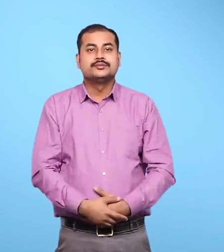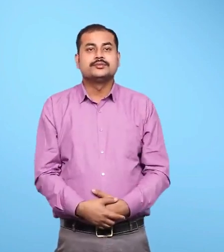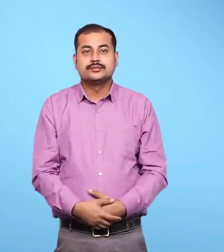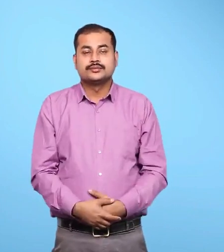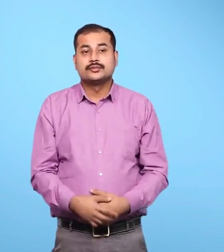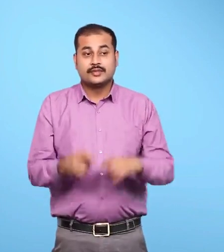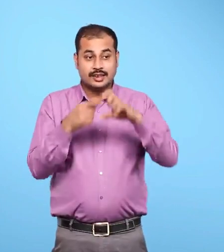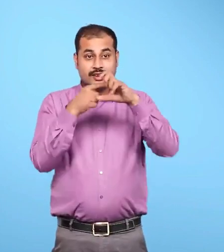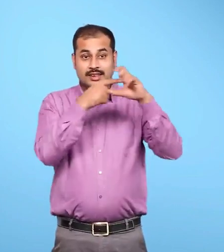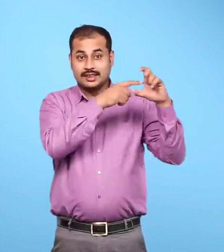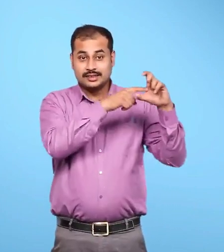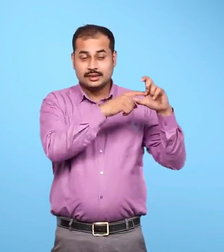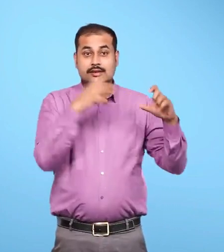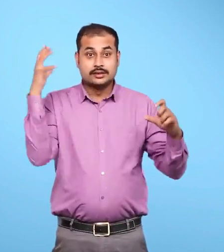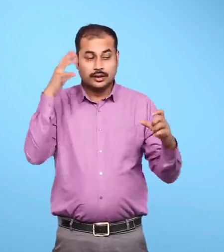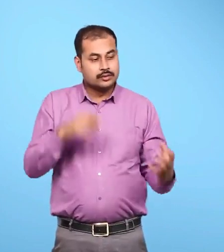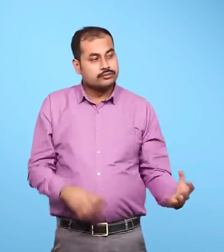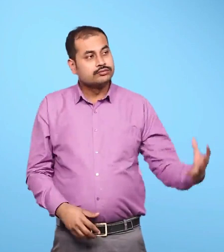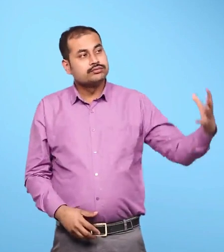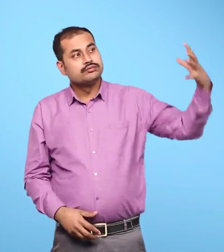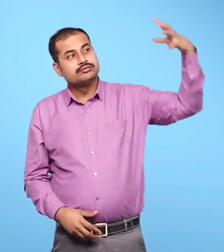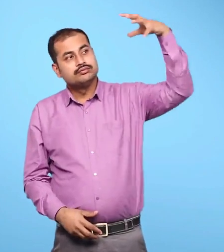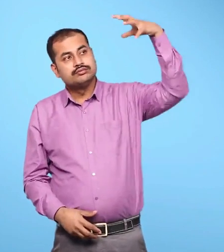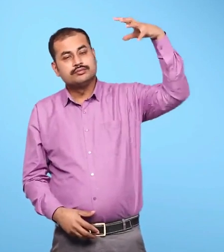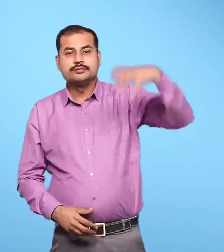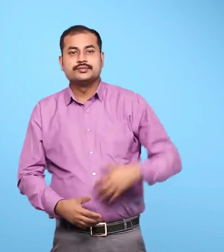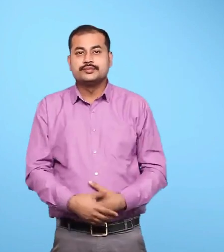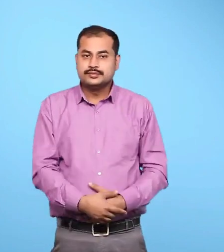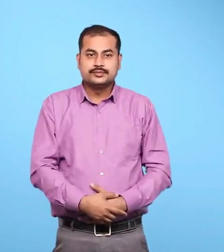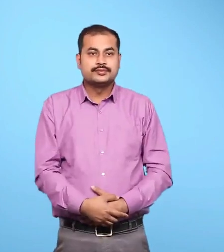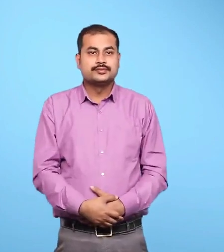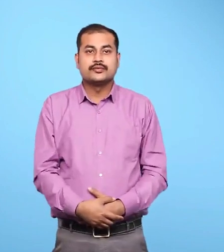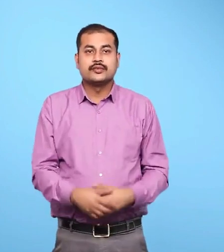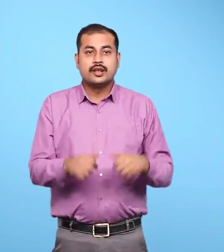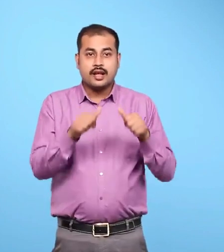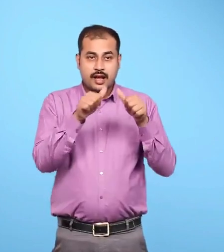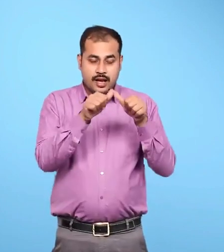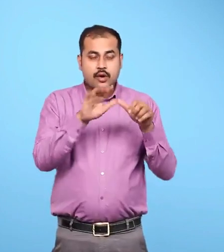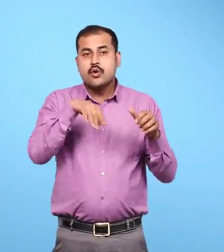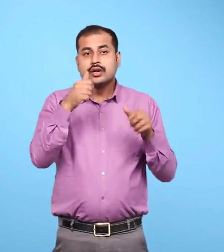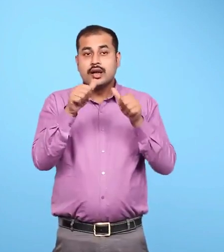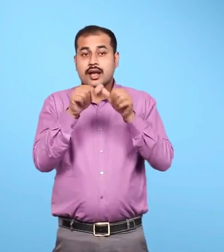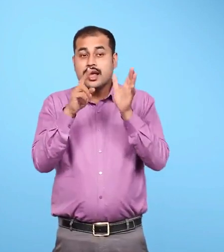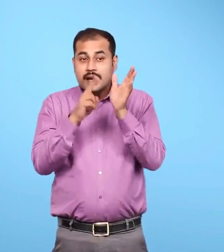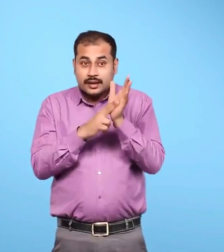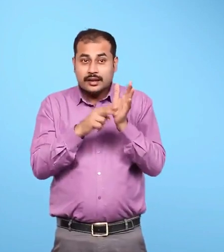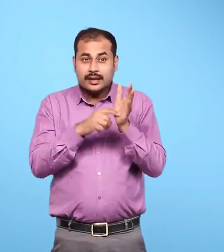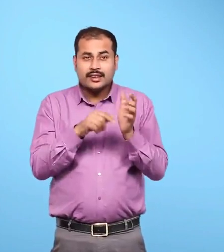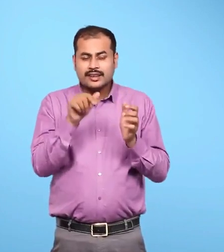The sun rises in the east. A and Anne do not point